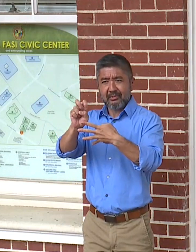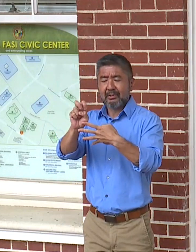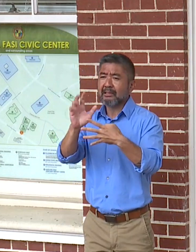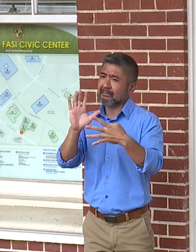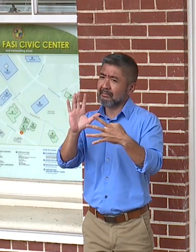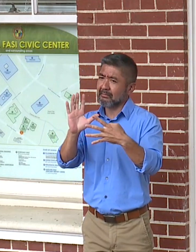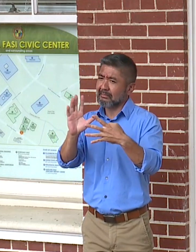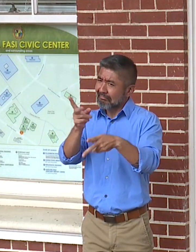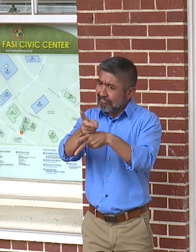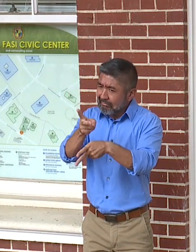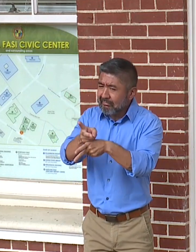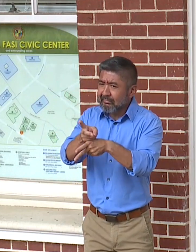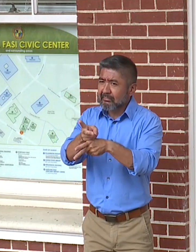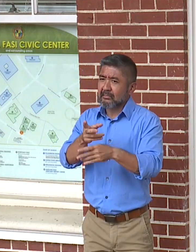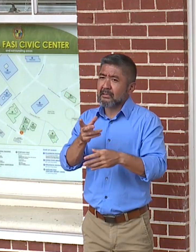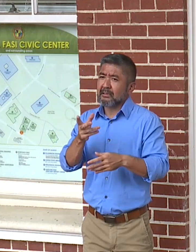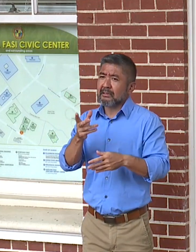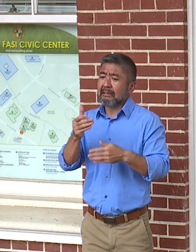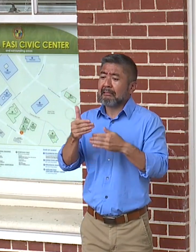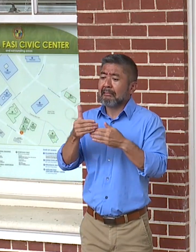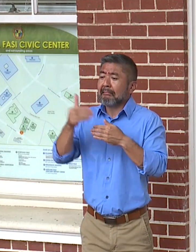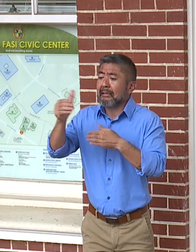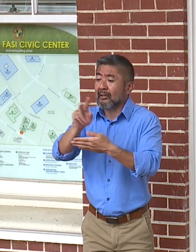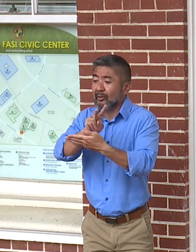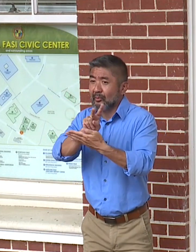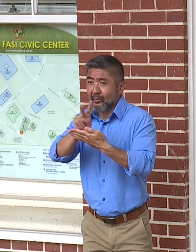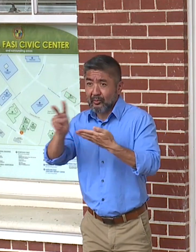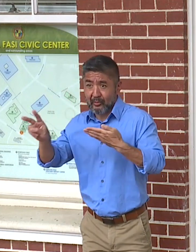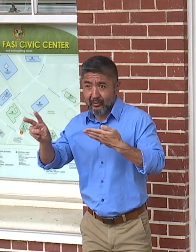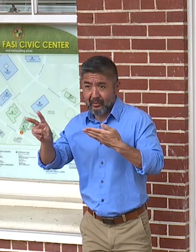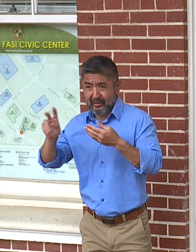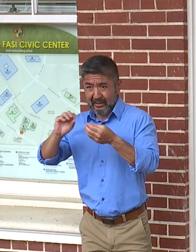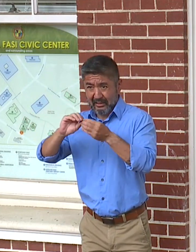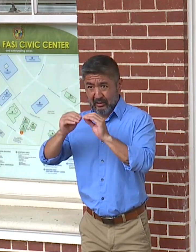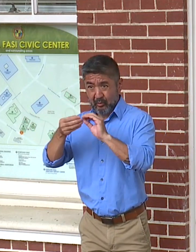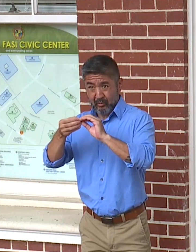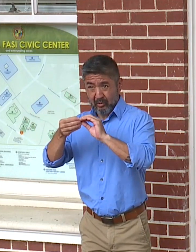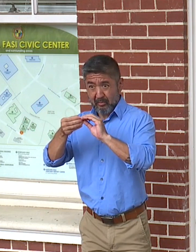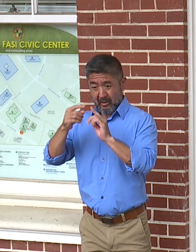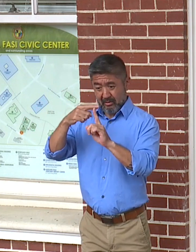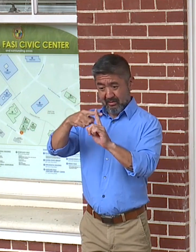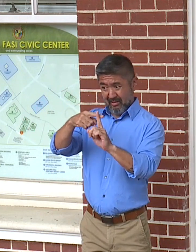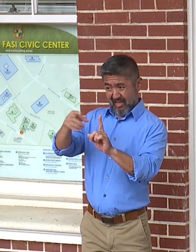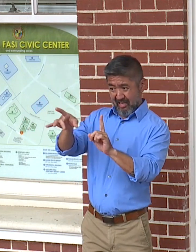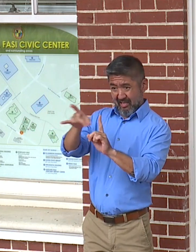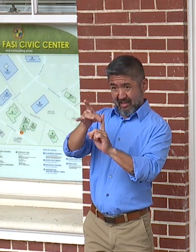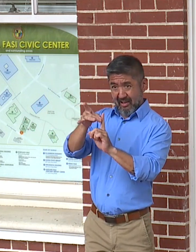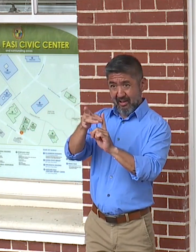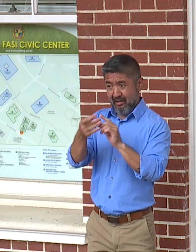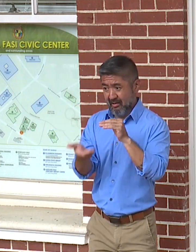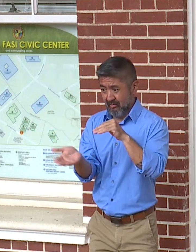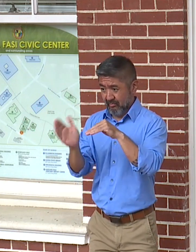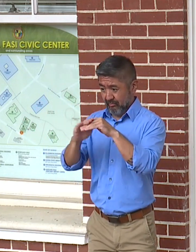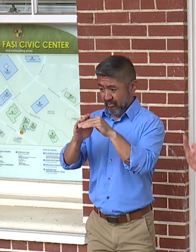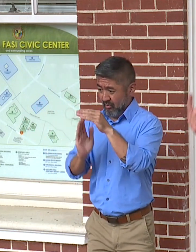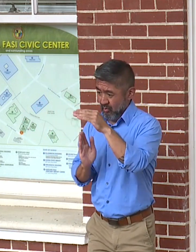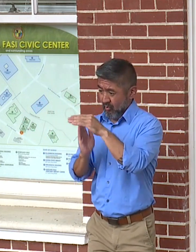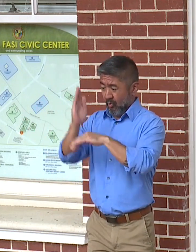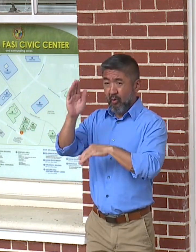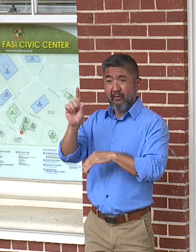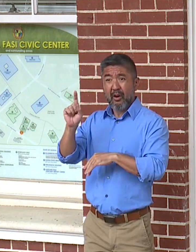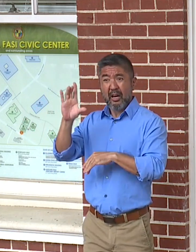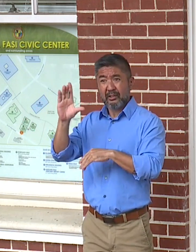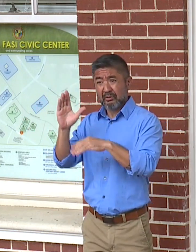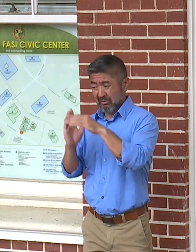The next two weeks if our number of cases go up above a hundred for two weeks in a row, seven day average,